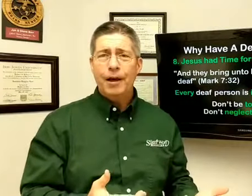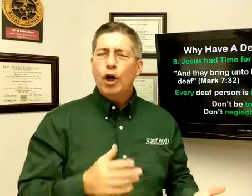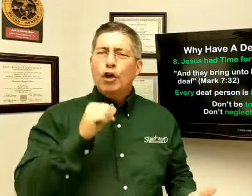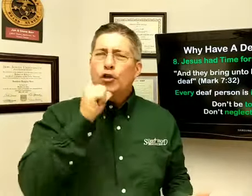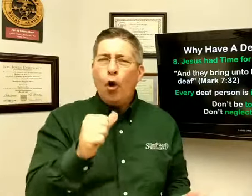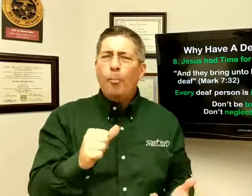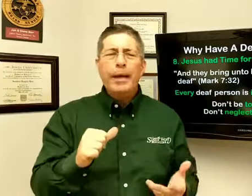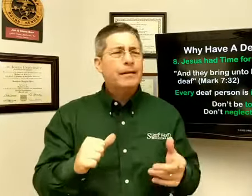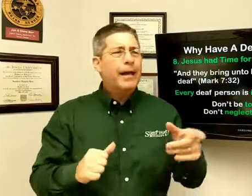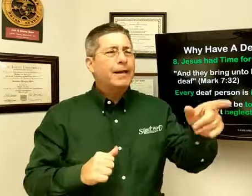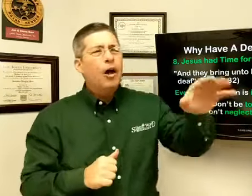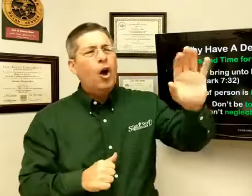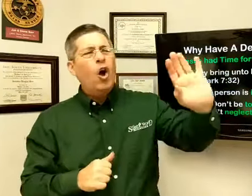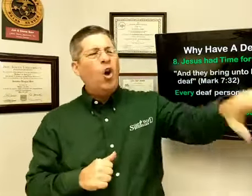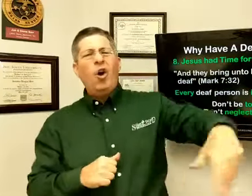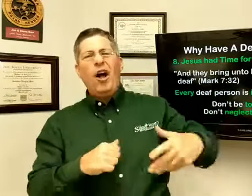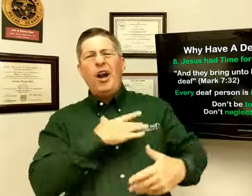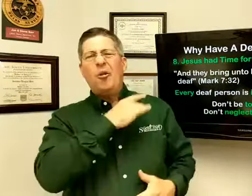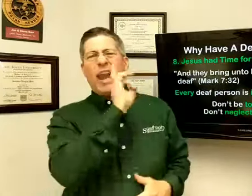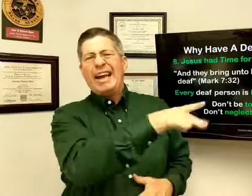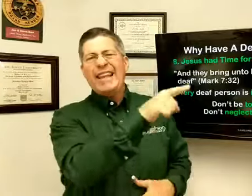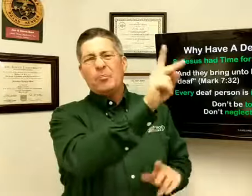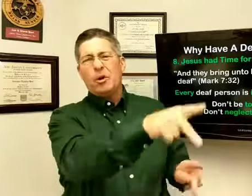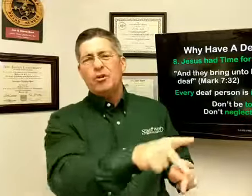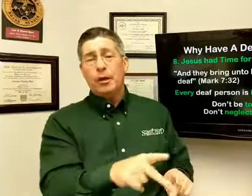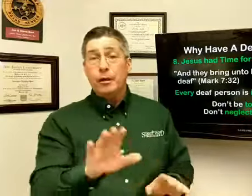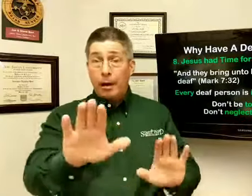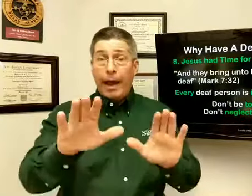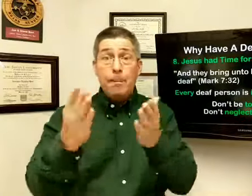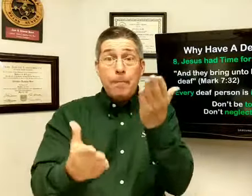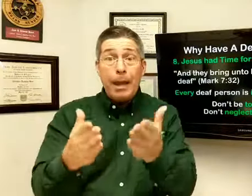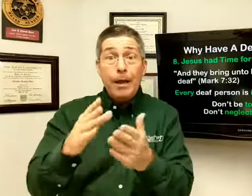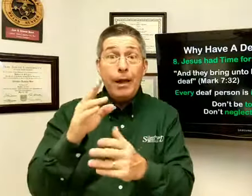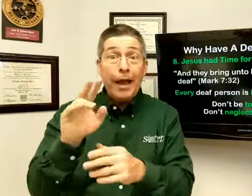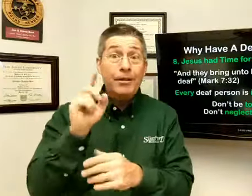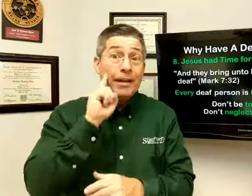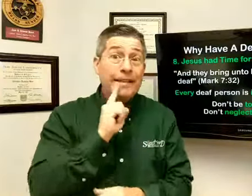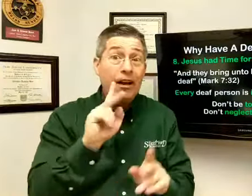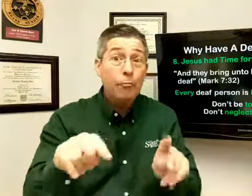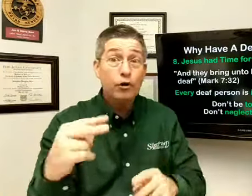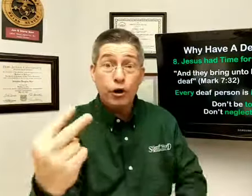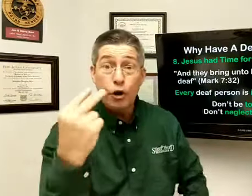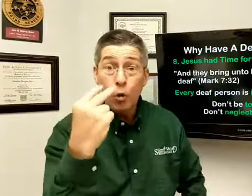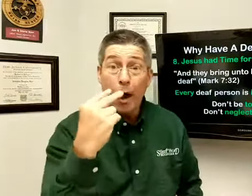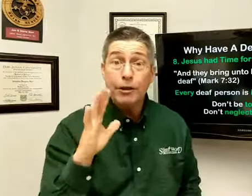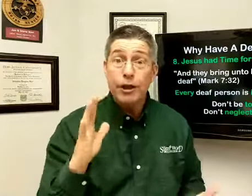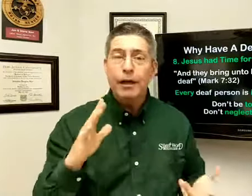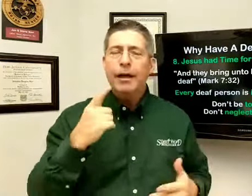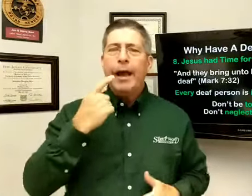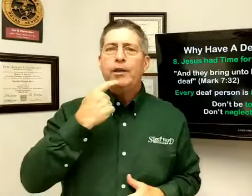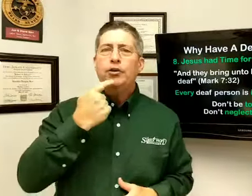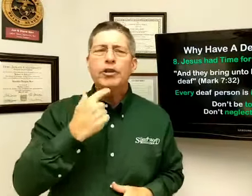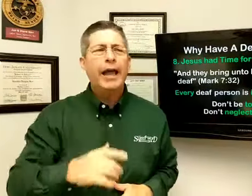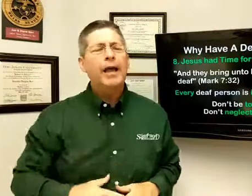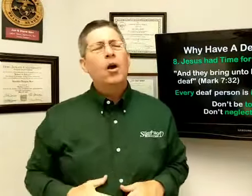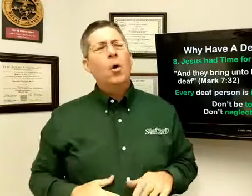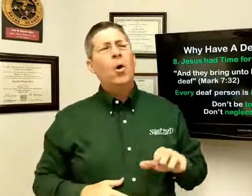Don't be like, oh, I don't like that person. And maybe as a deaf person, you're watching. And you say, oh,